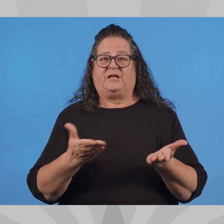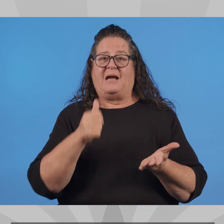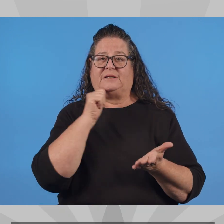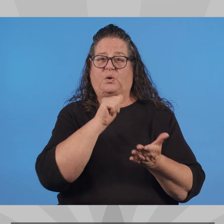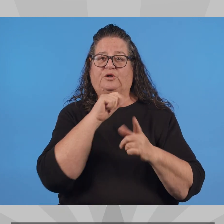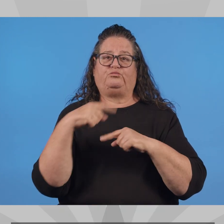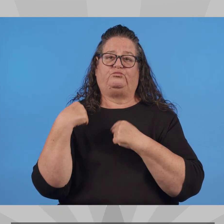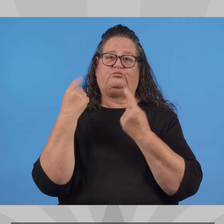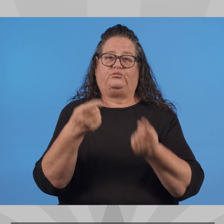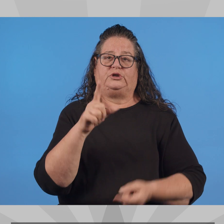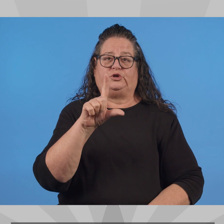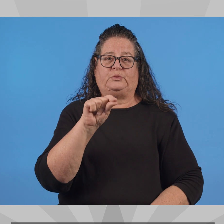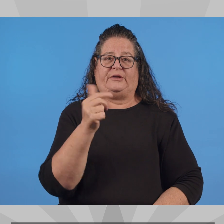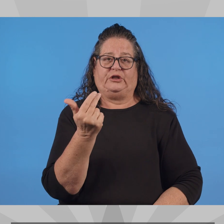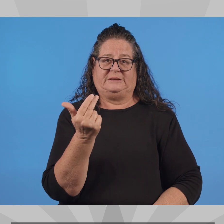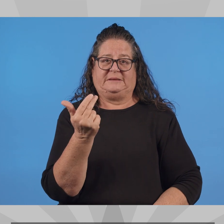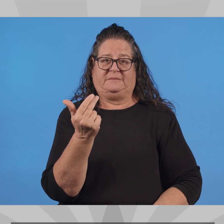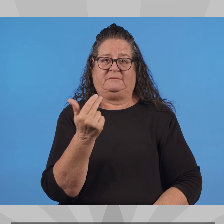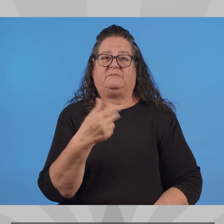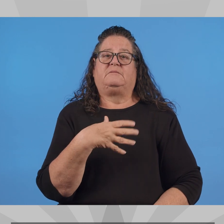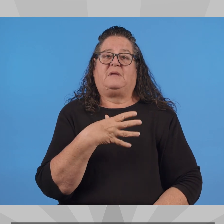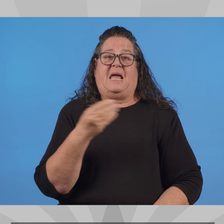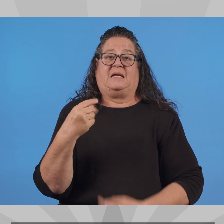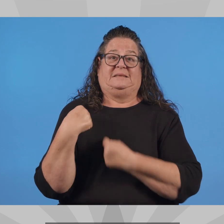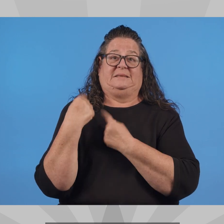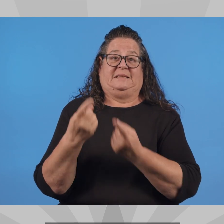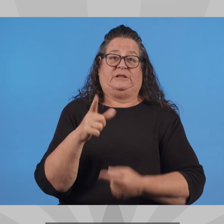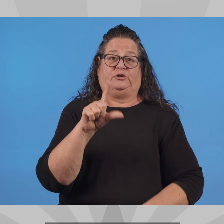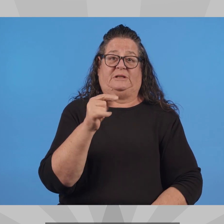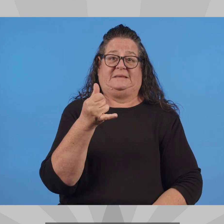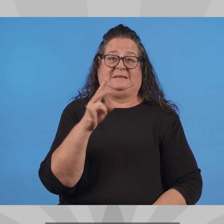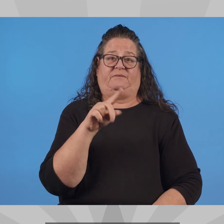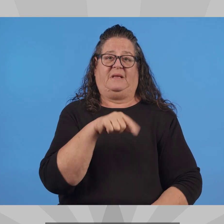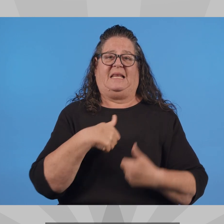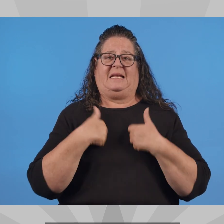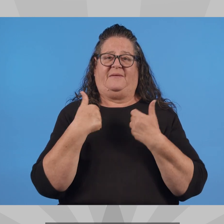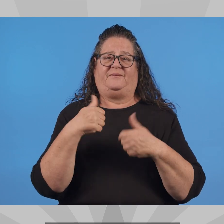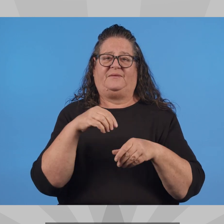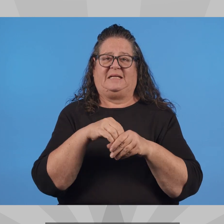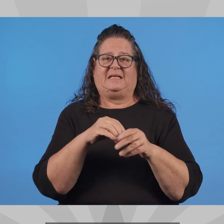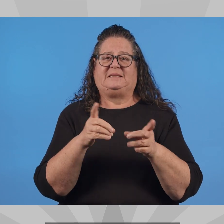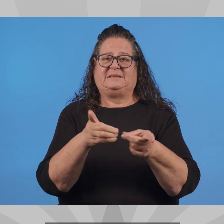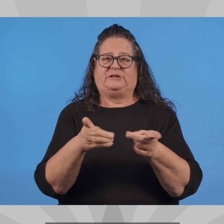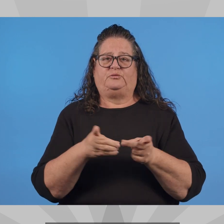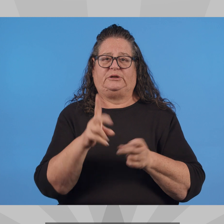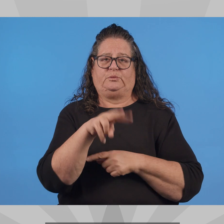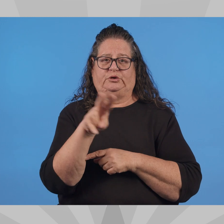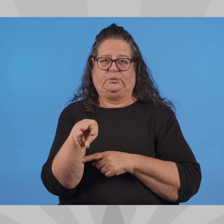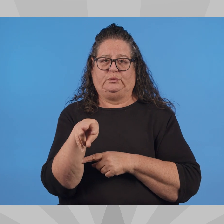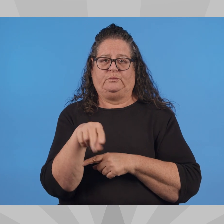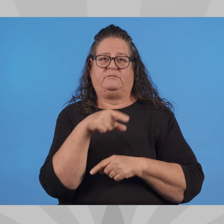She has resided in Arizona since 2013 and in LD22 since 2017.